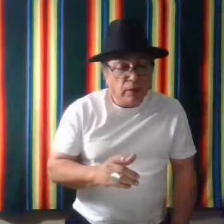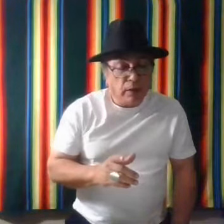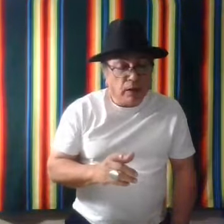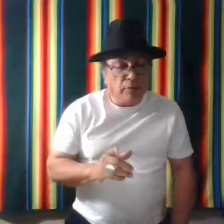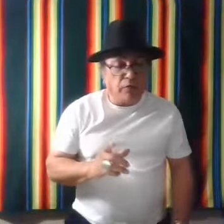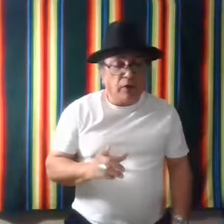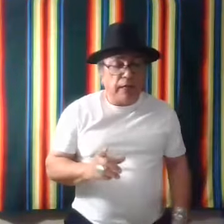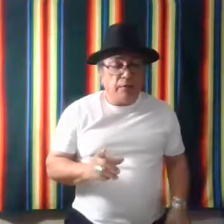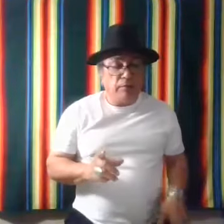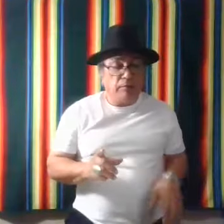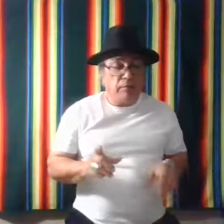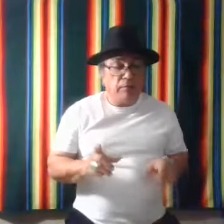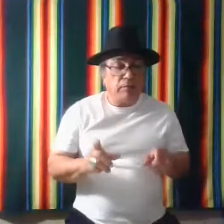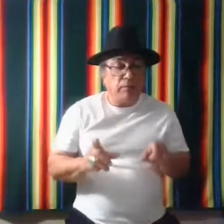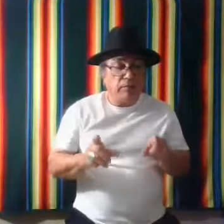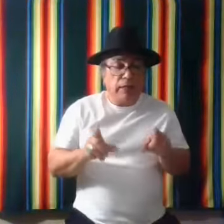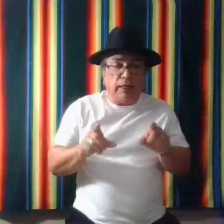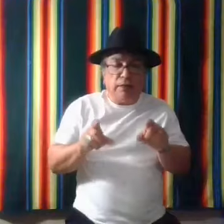Afraid. Is.